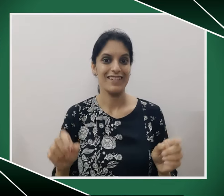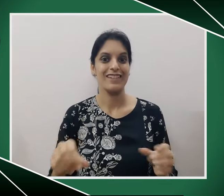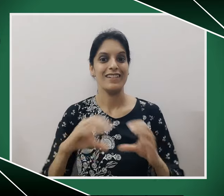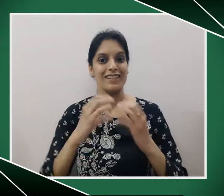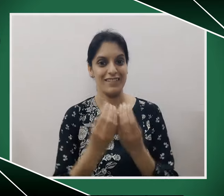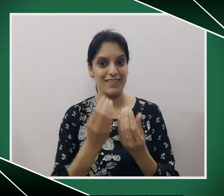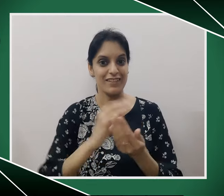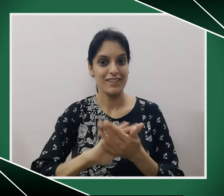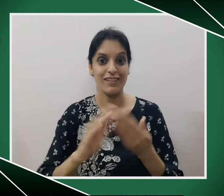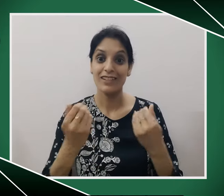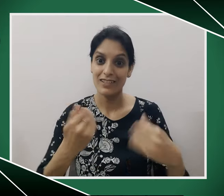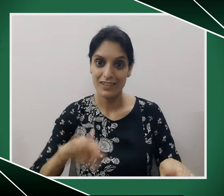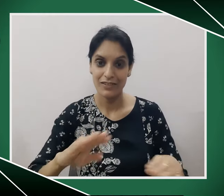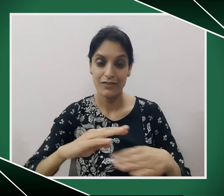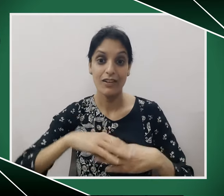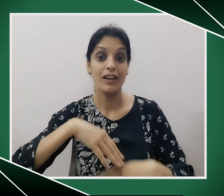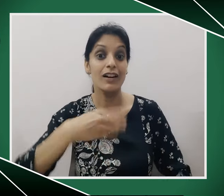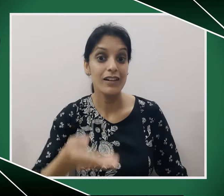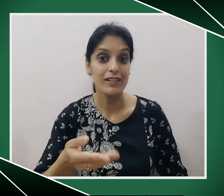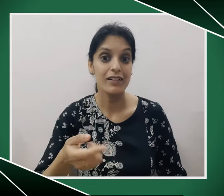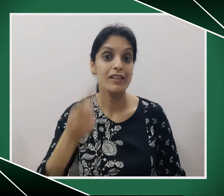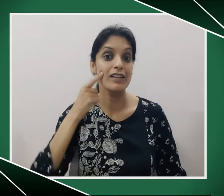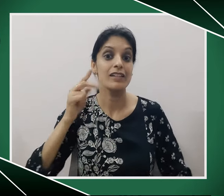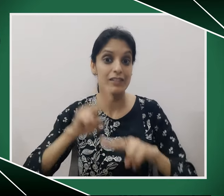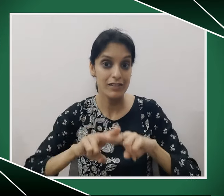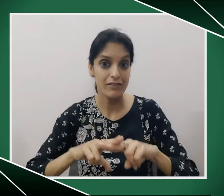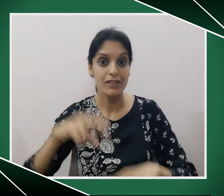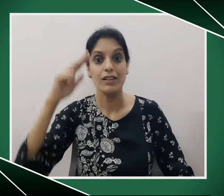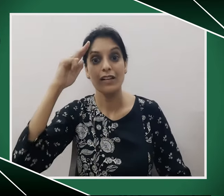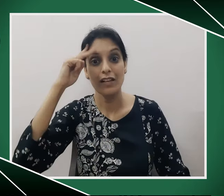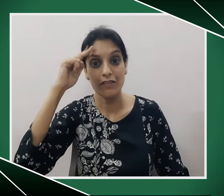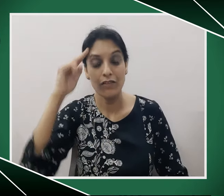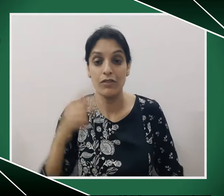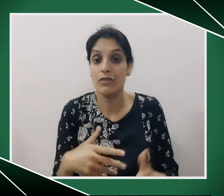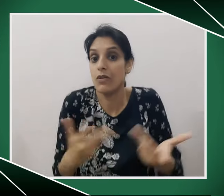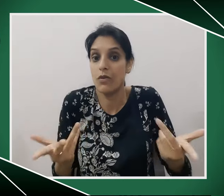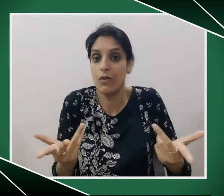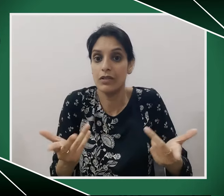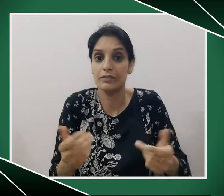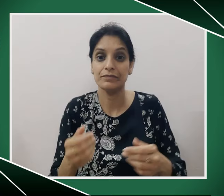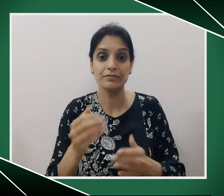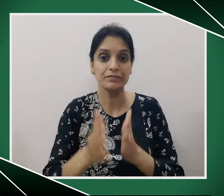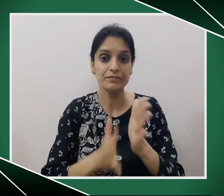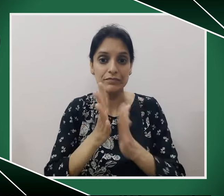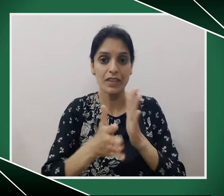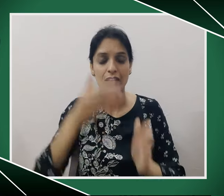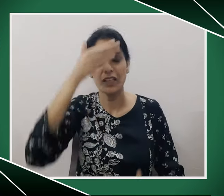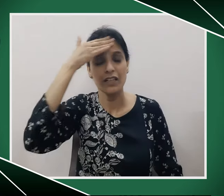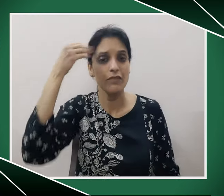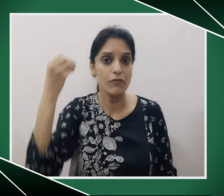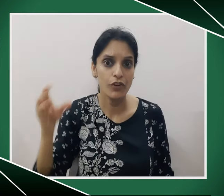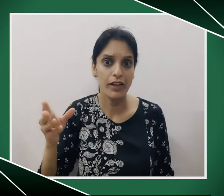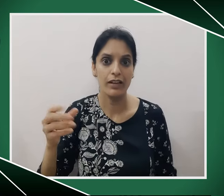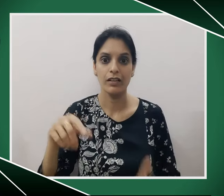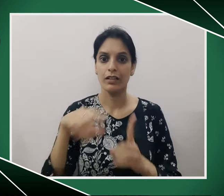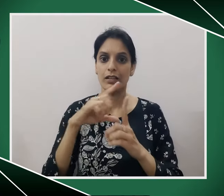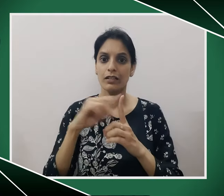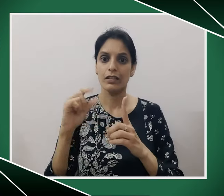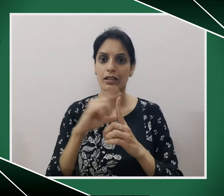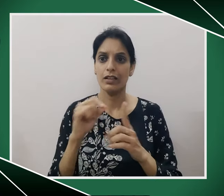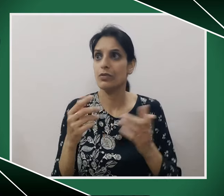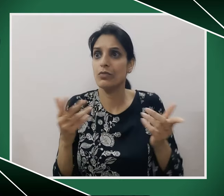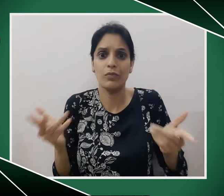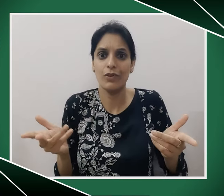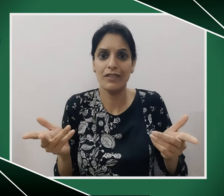But after the class is over, if I have a doubt or if I forget a sign,